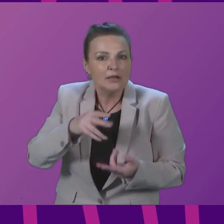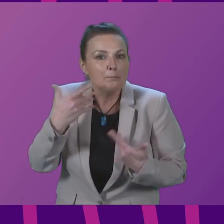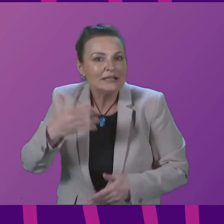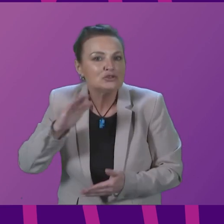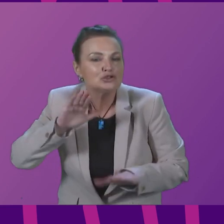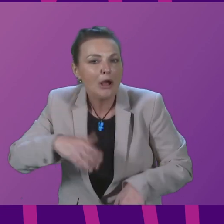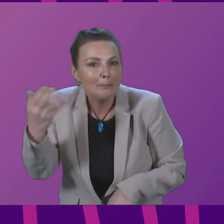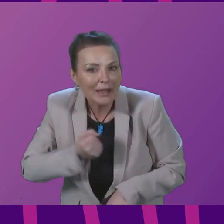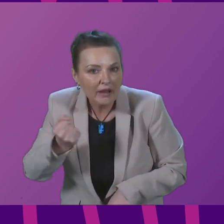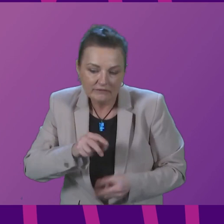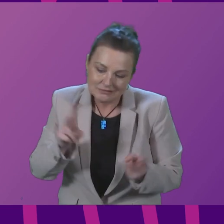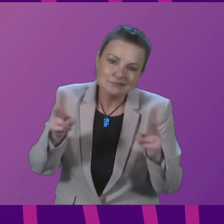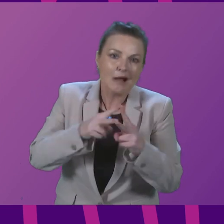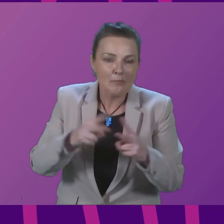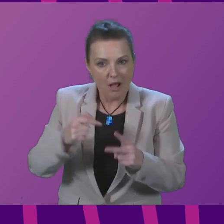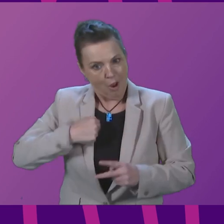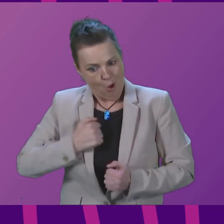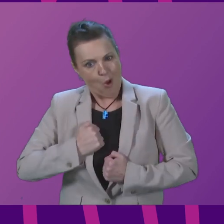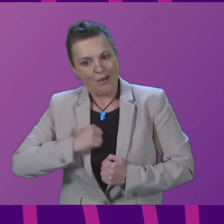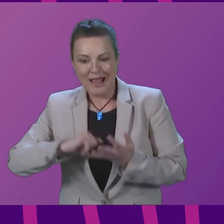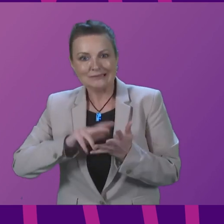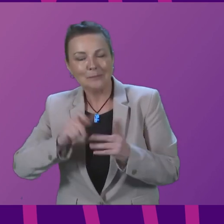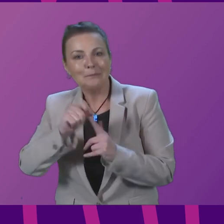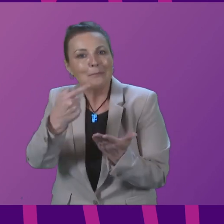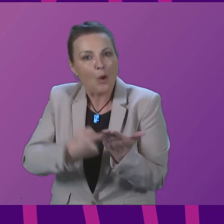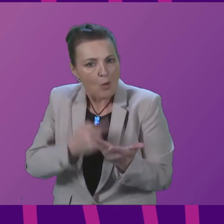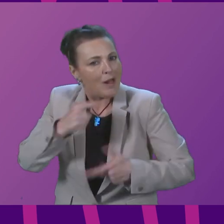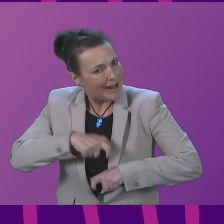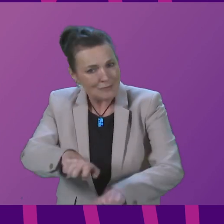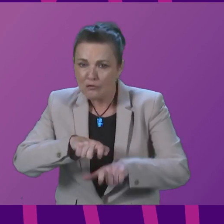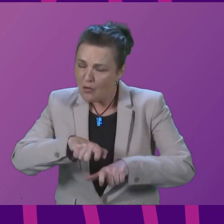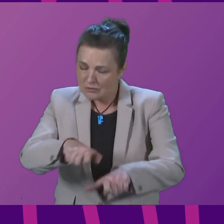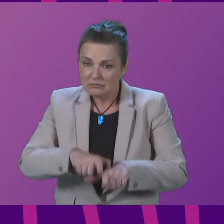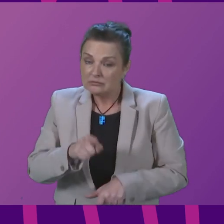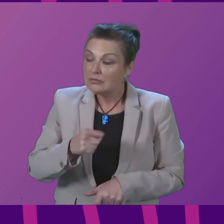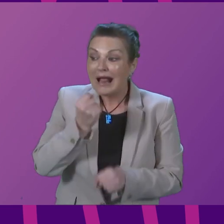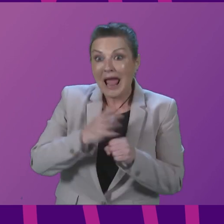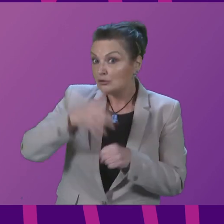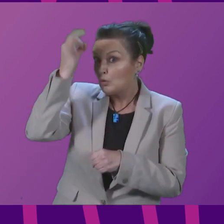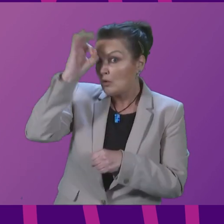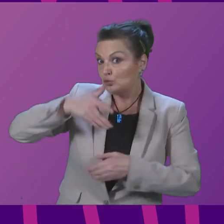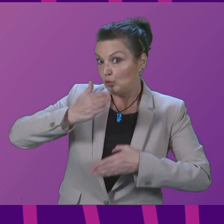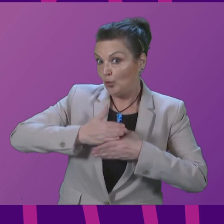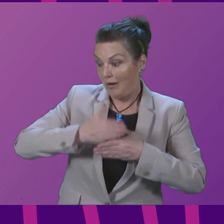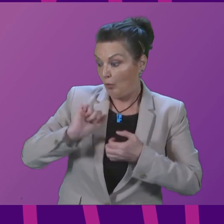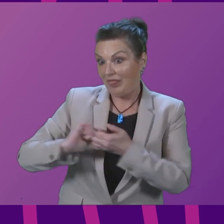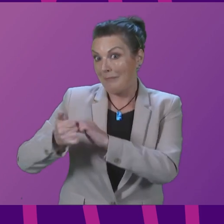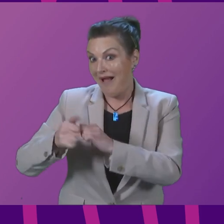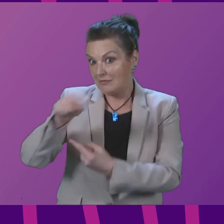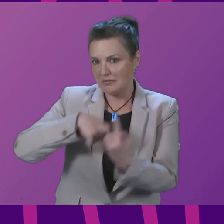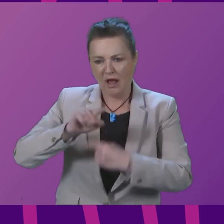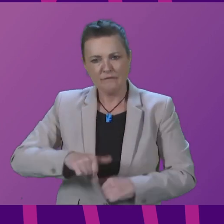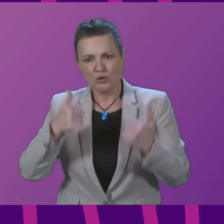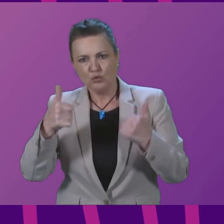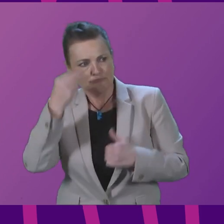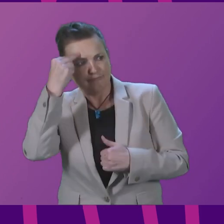for the welfare fund. All of these policies will continue. Glasgow City Council, working of course with its partners, has a very good